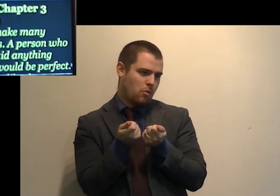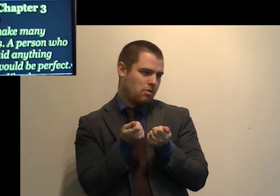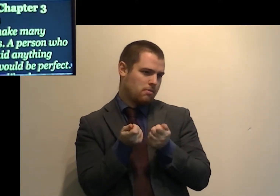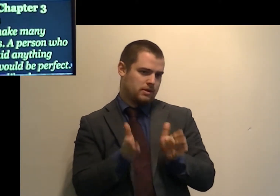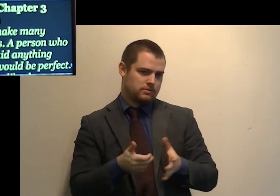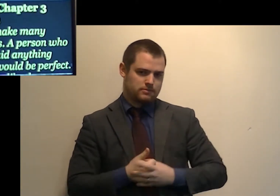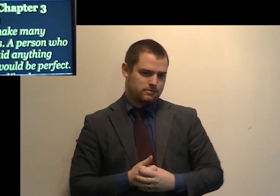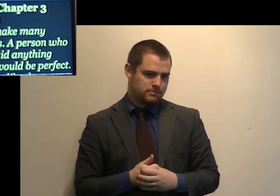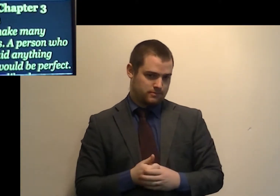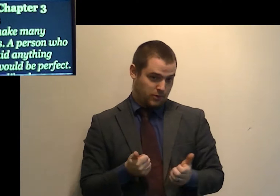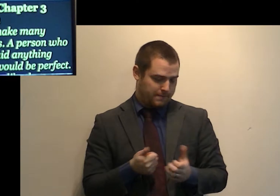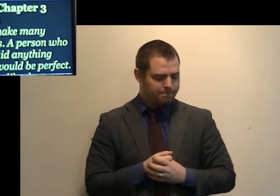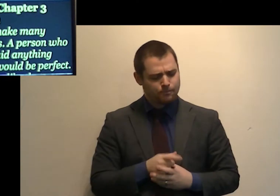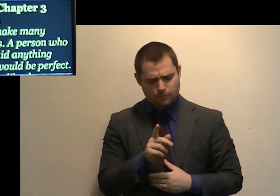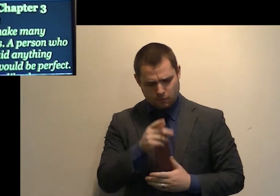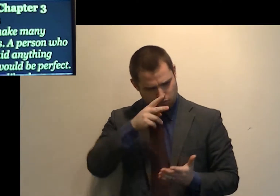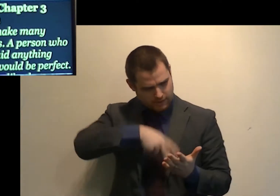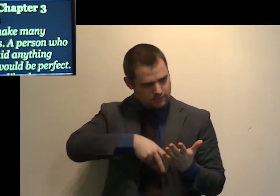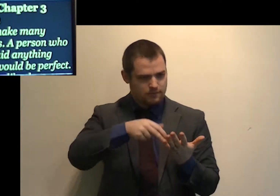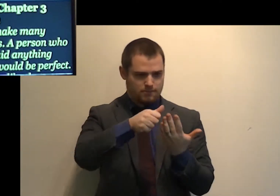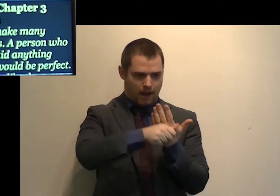James, chapter 3, verse 2.